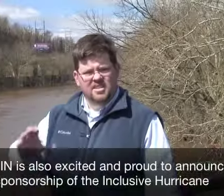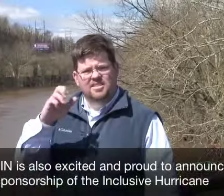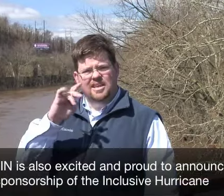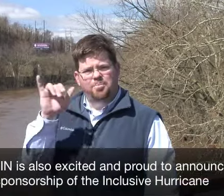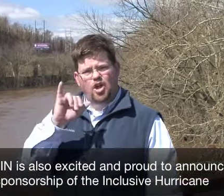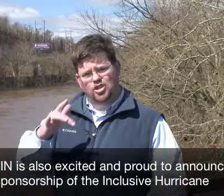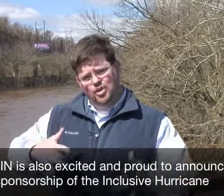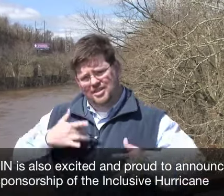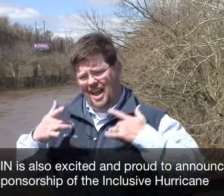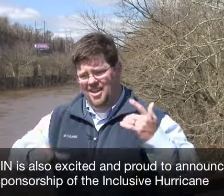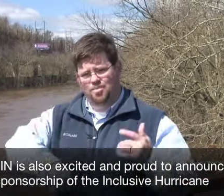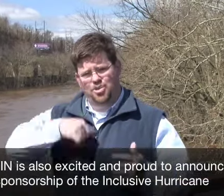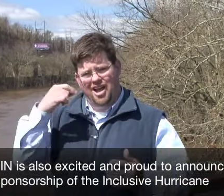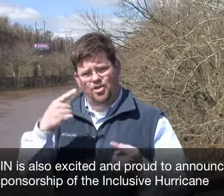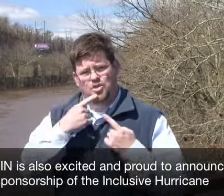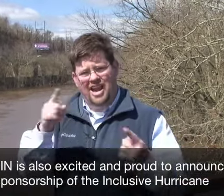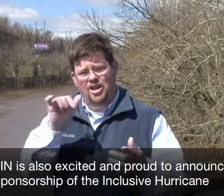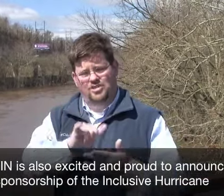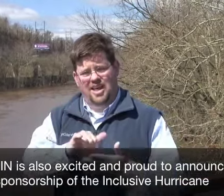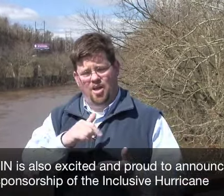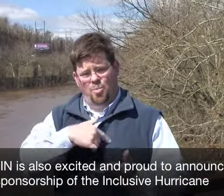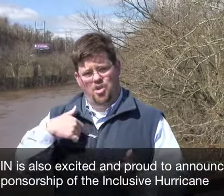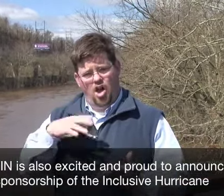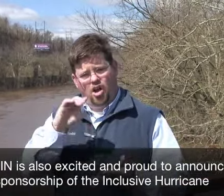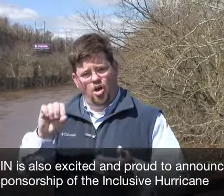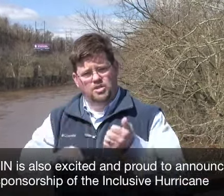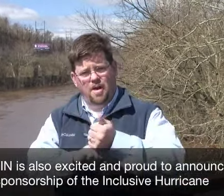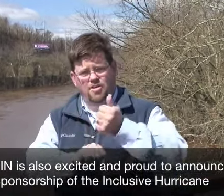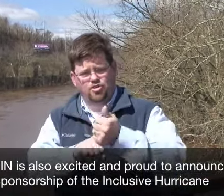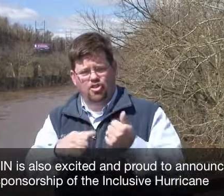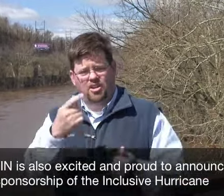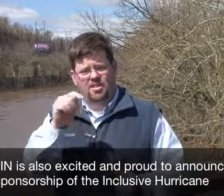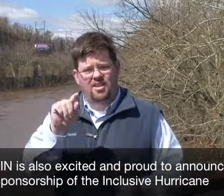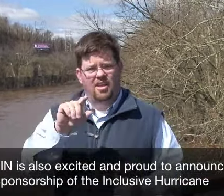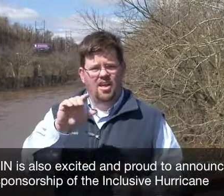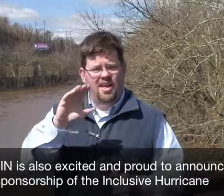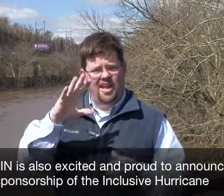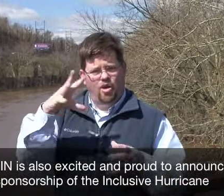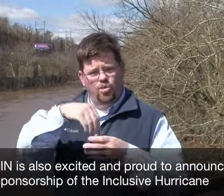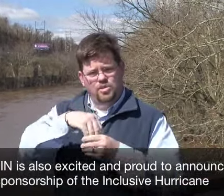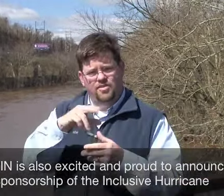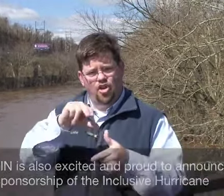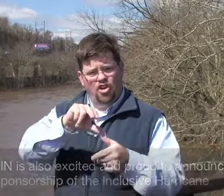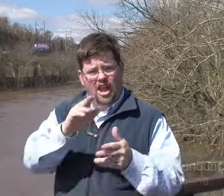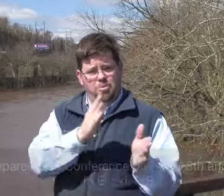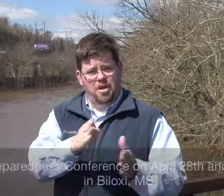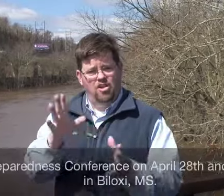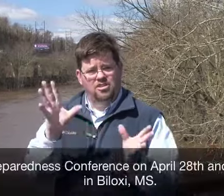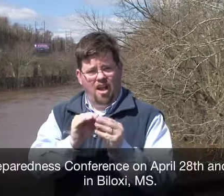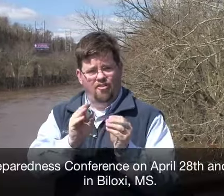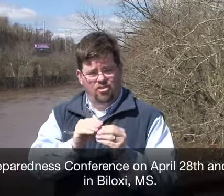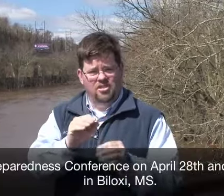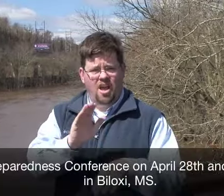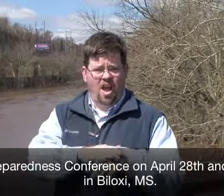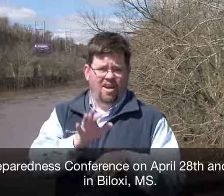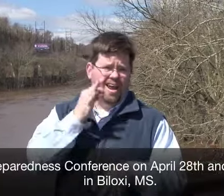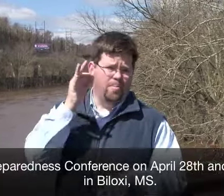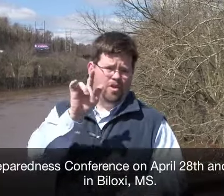SEPIN is also excited and proud to announce its co-sponsorship of the Inclusive Hurricane Preparedness Conference on